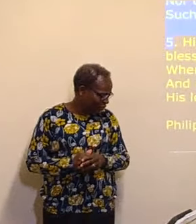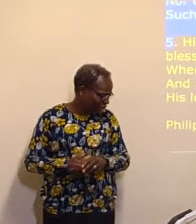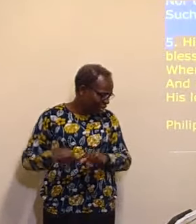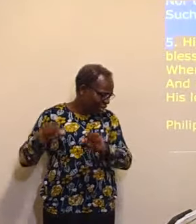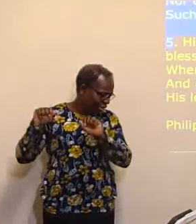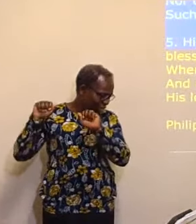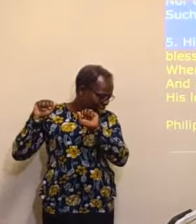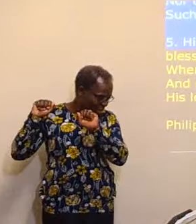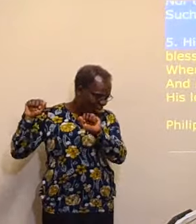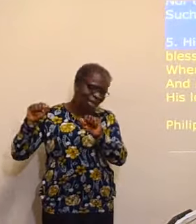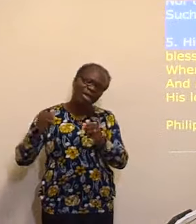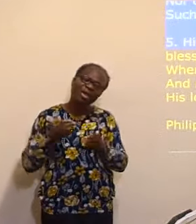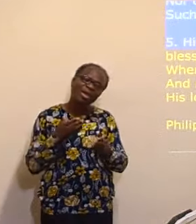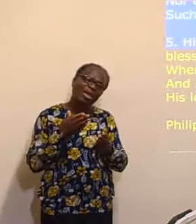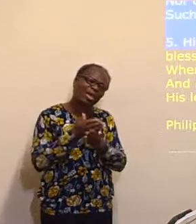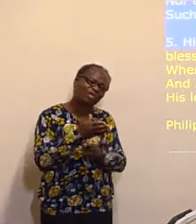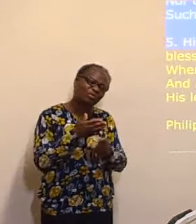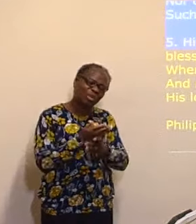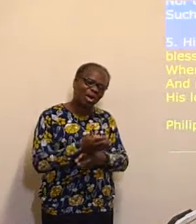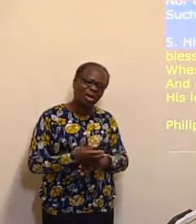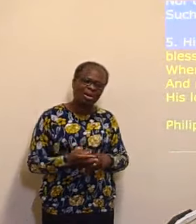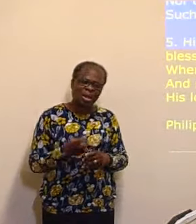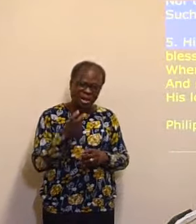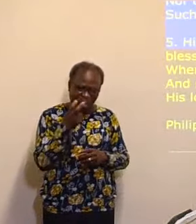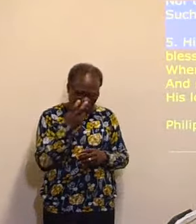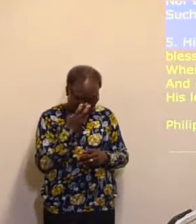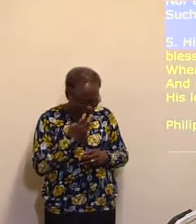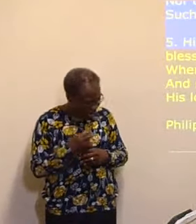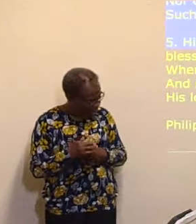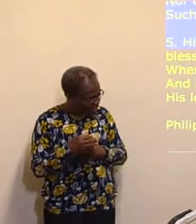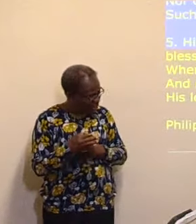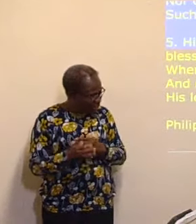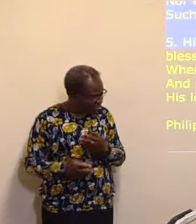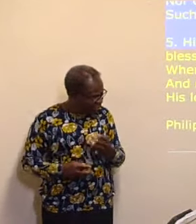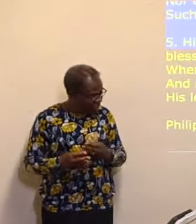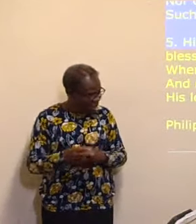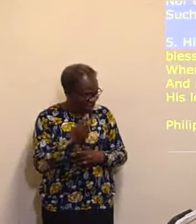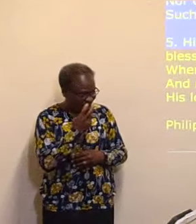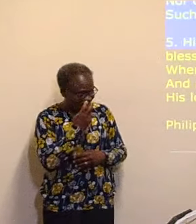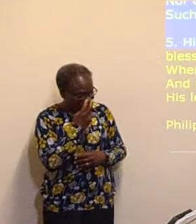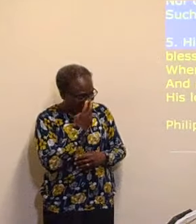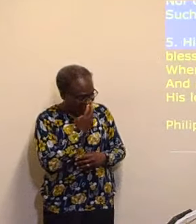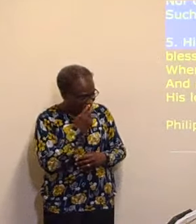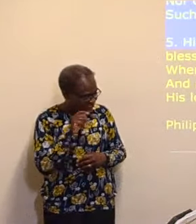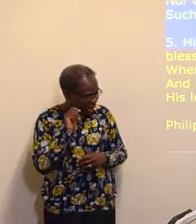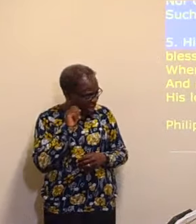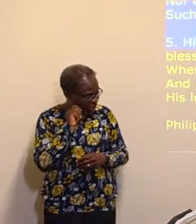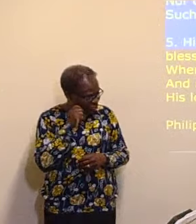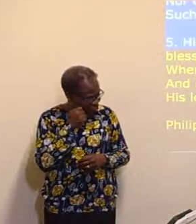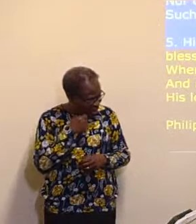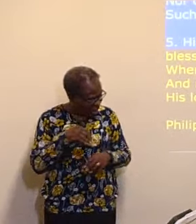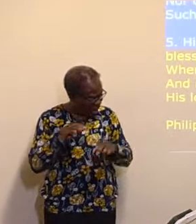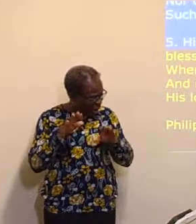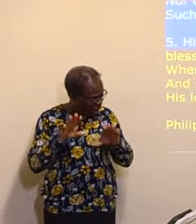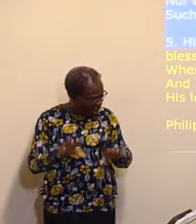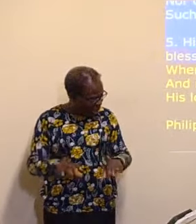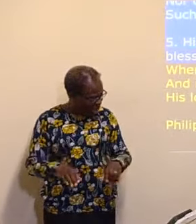I would not take the burden